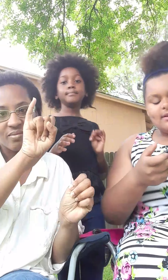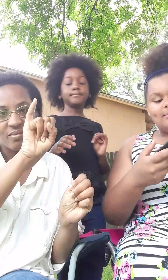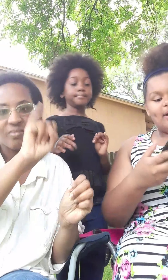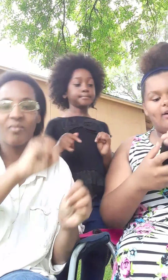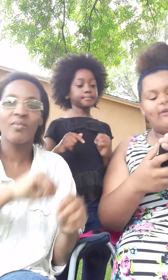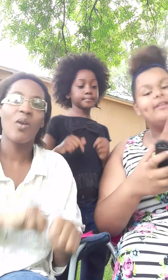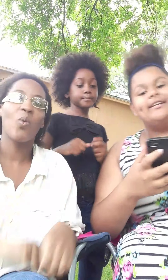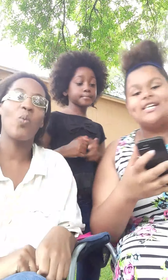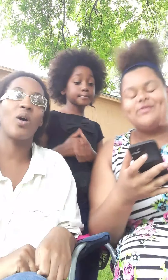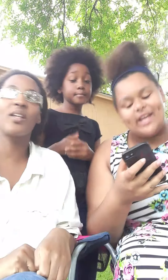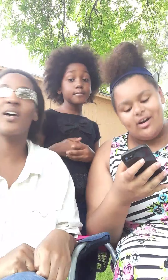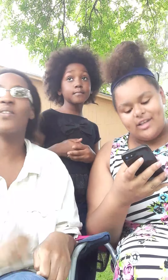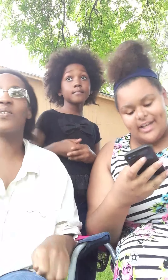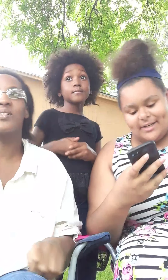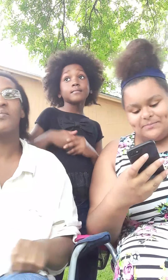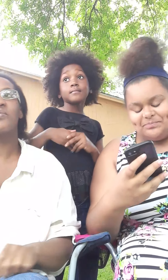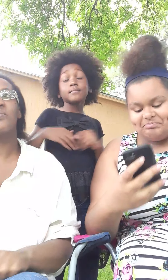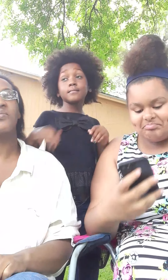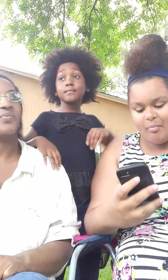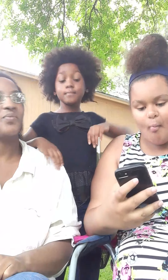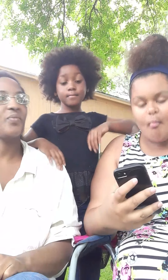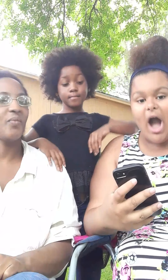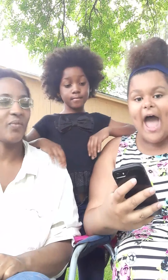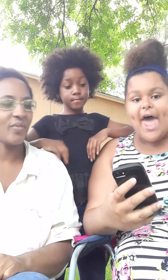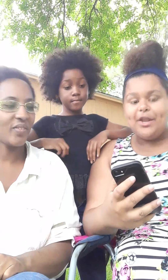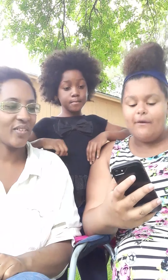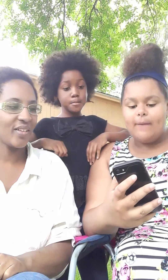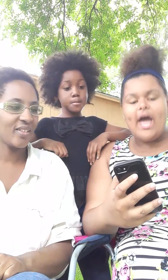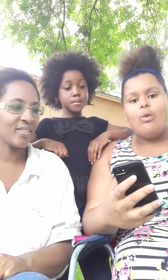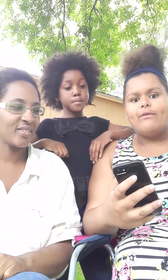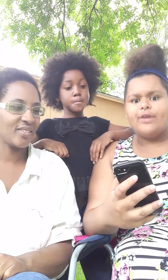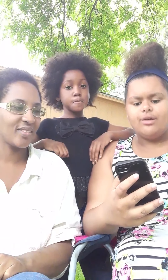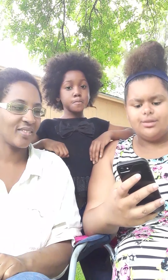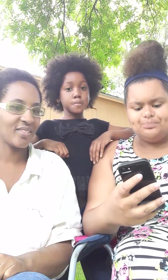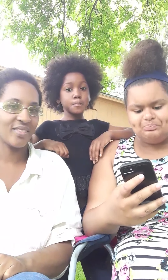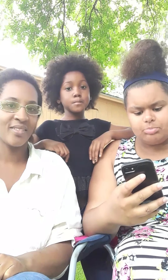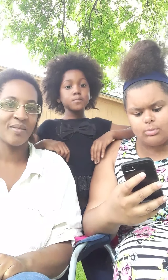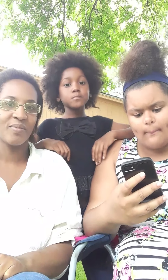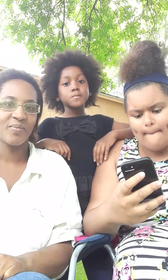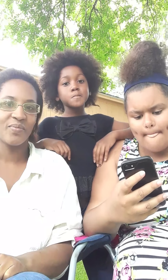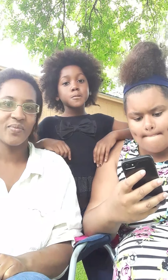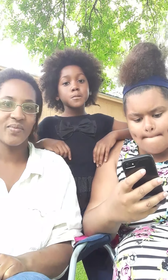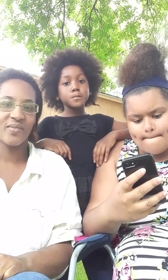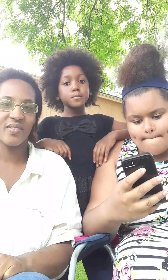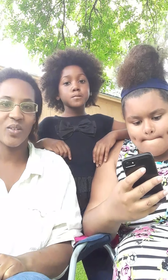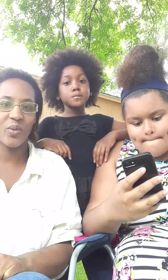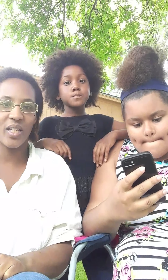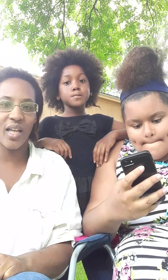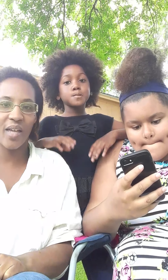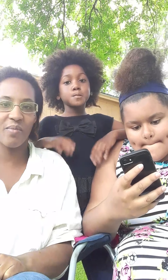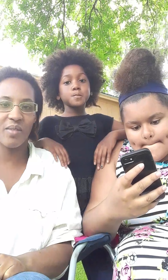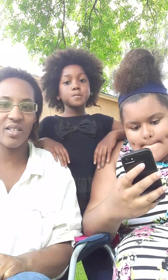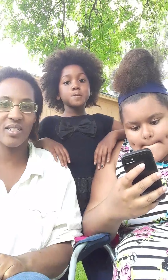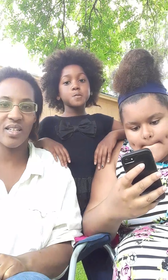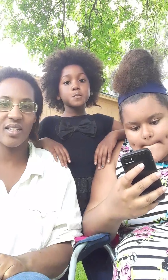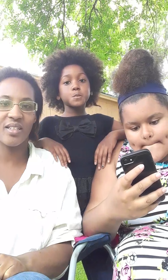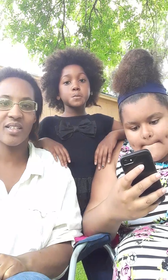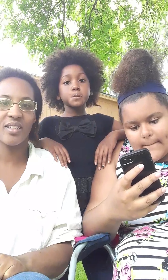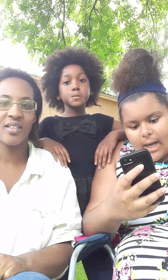This video lit I had no I had one finger up So we 8 minutes in Okay